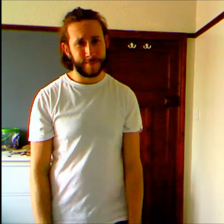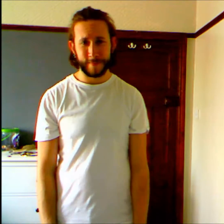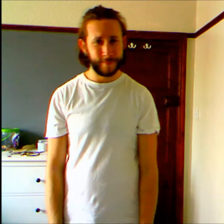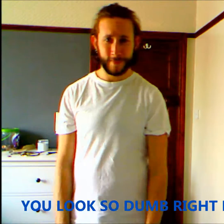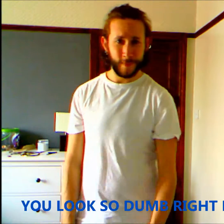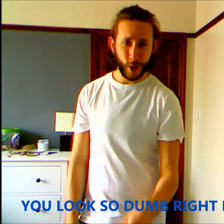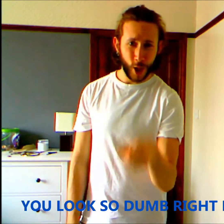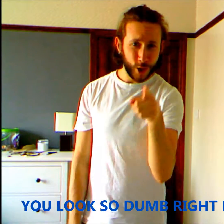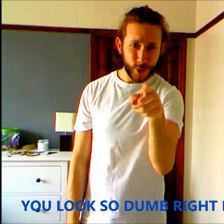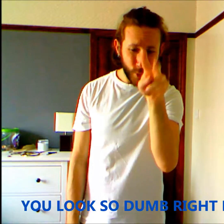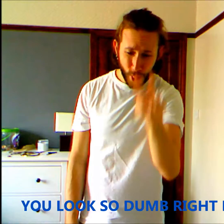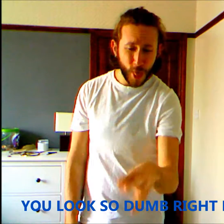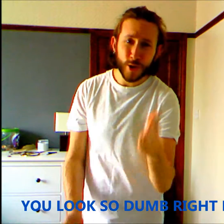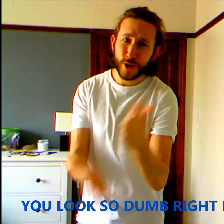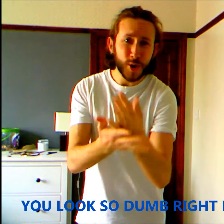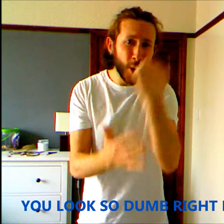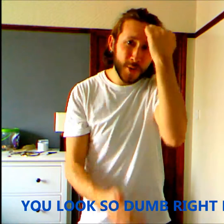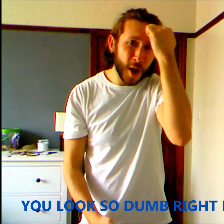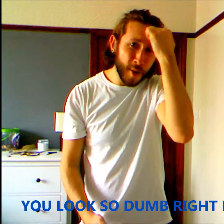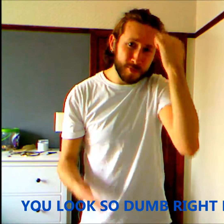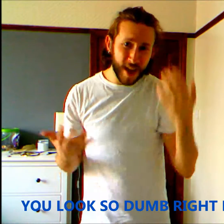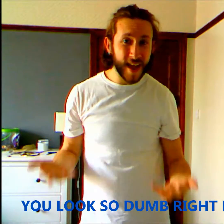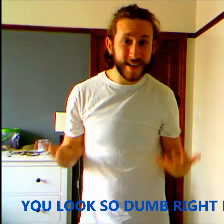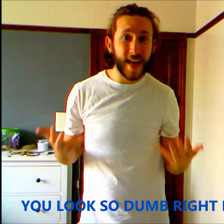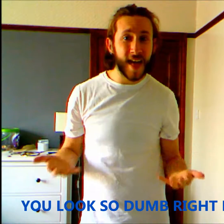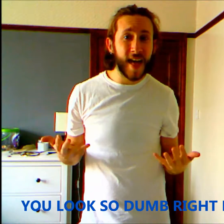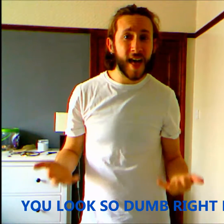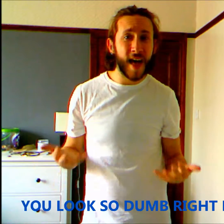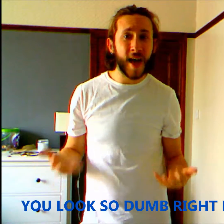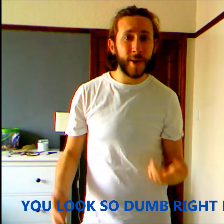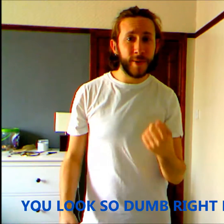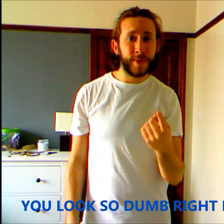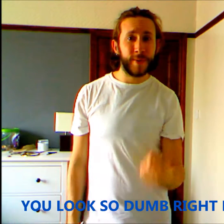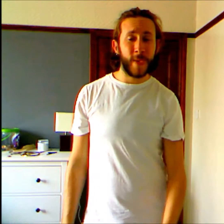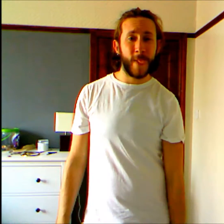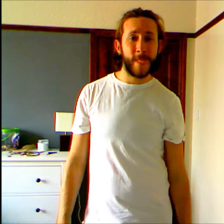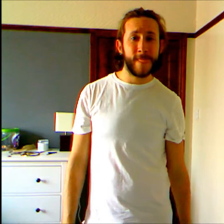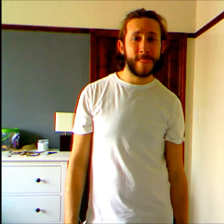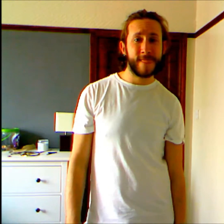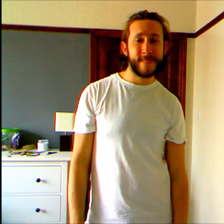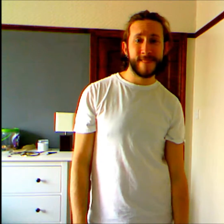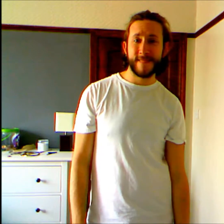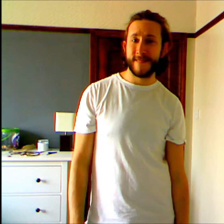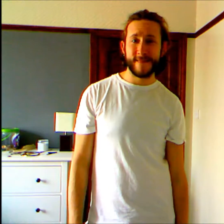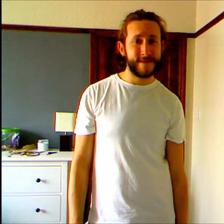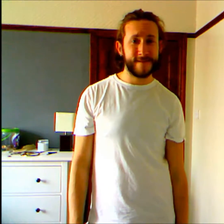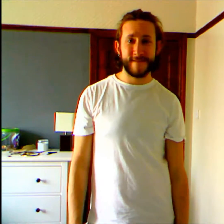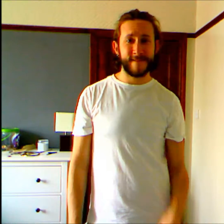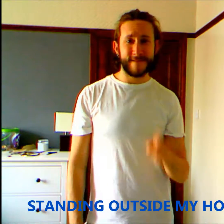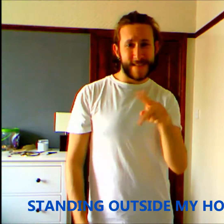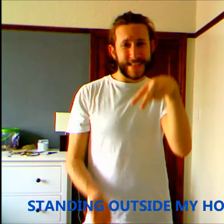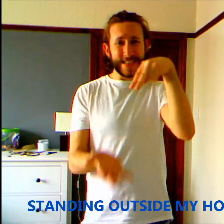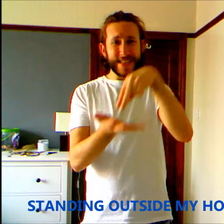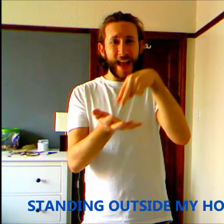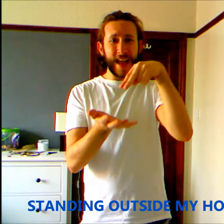You look so dumb right now, standing